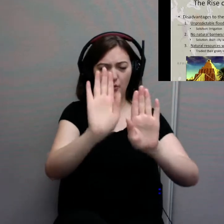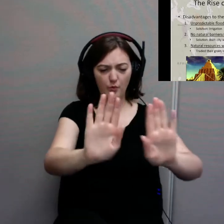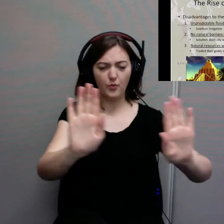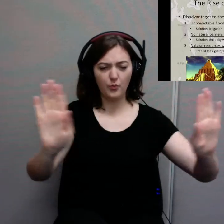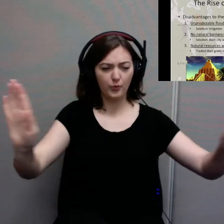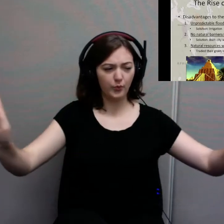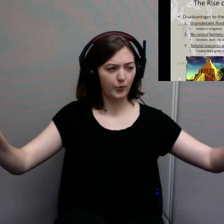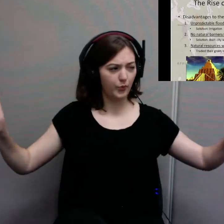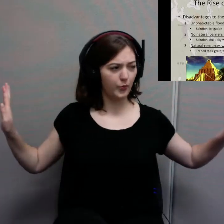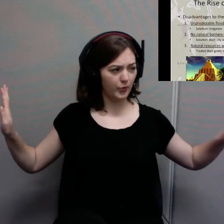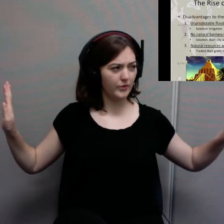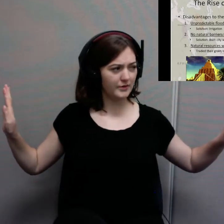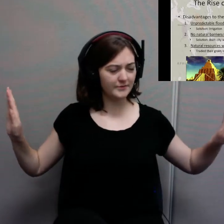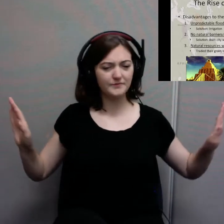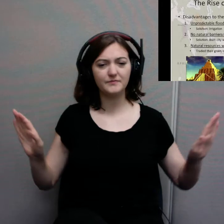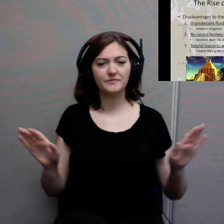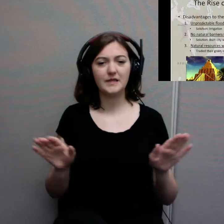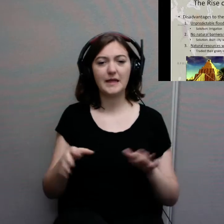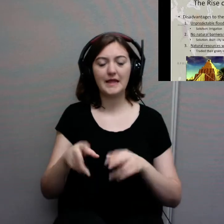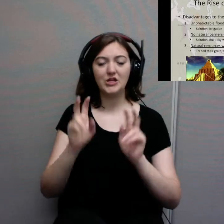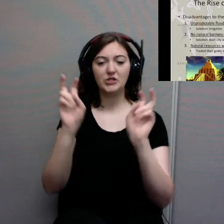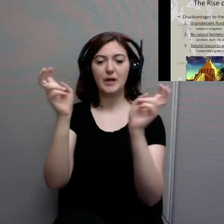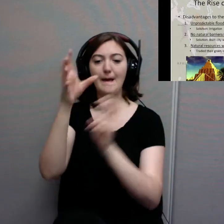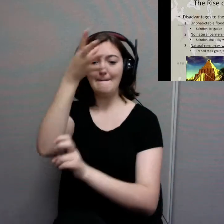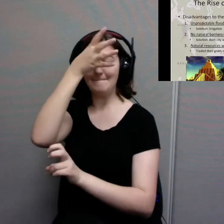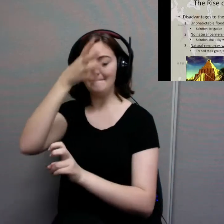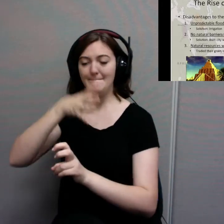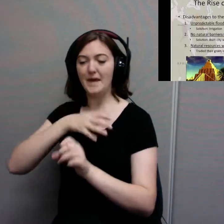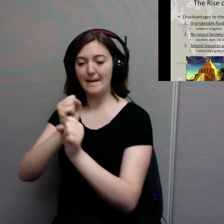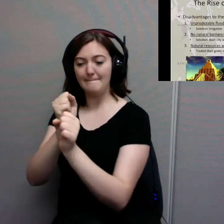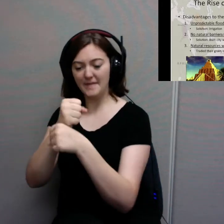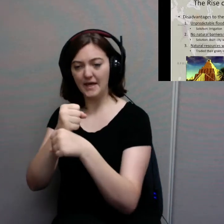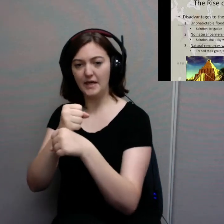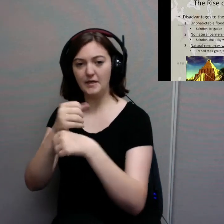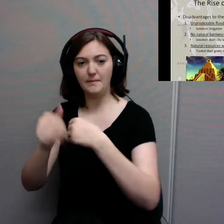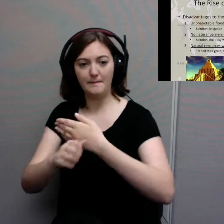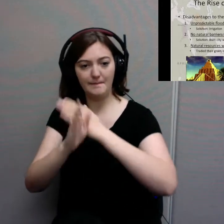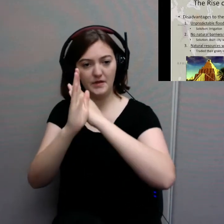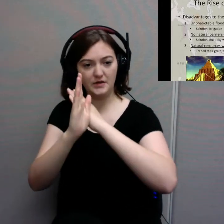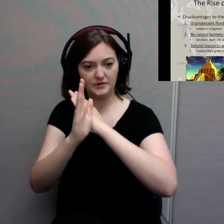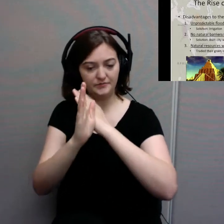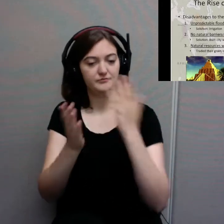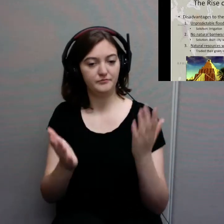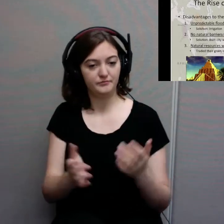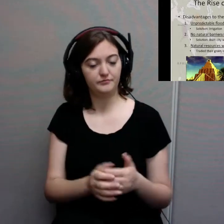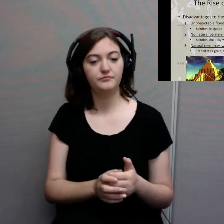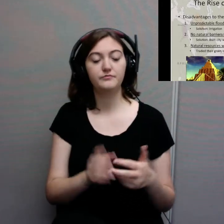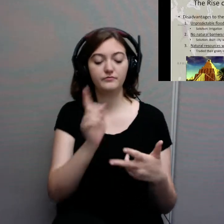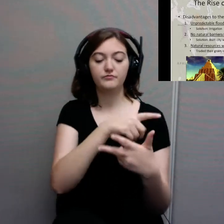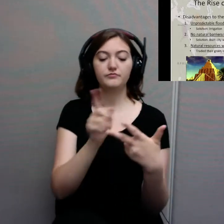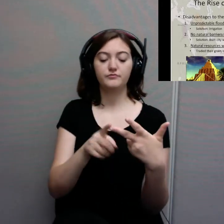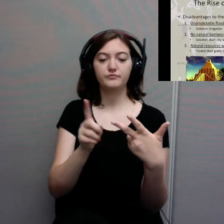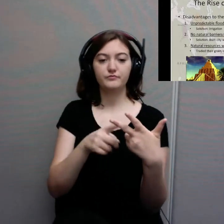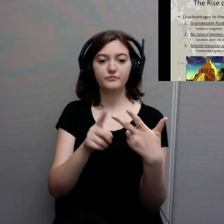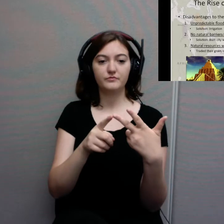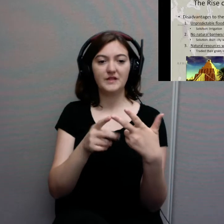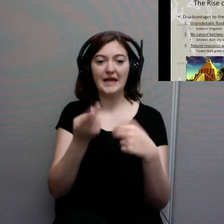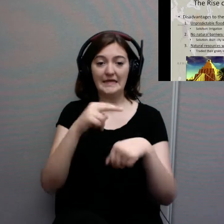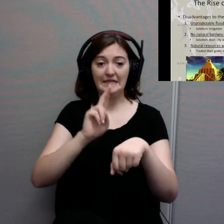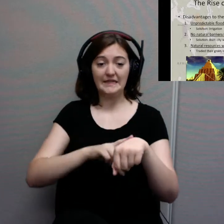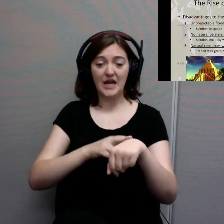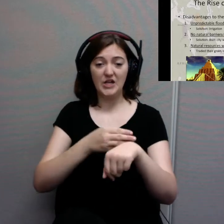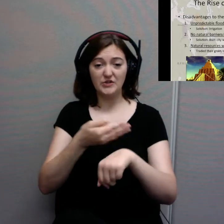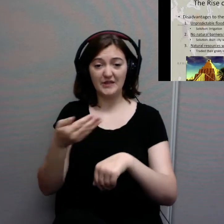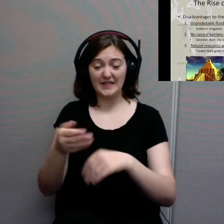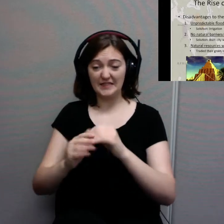from possible invaders. The third disadvantage is their natural resources were limited. And that is in building